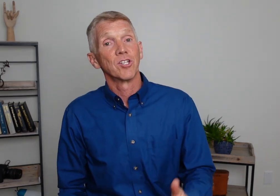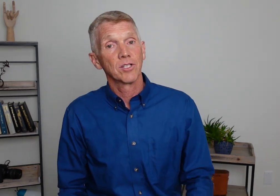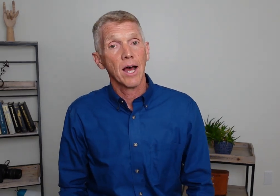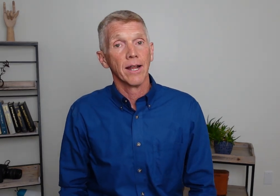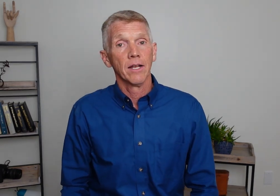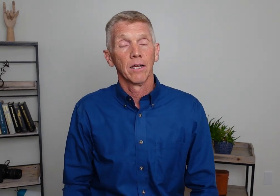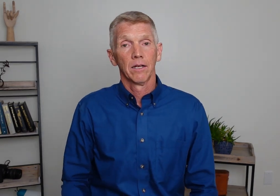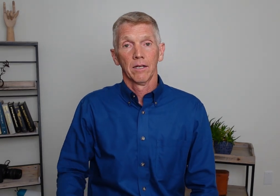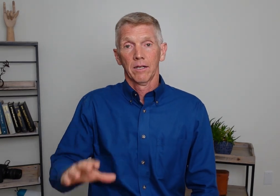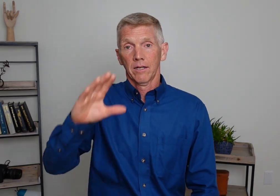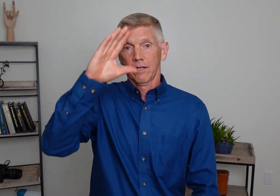to son.